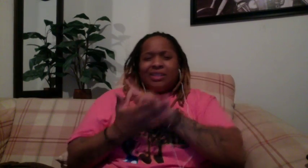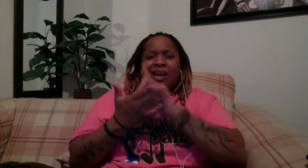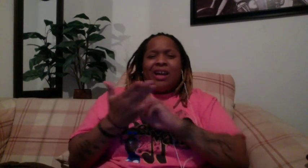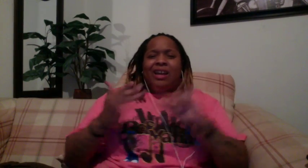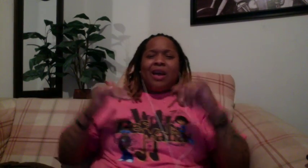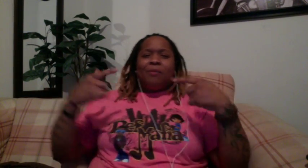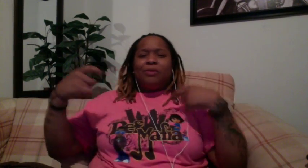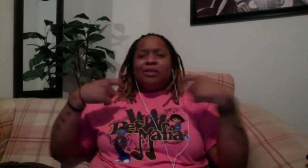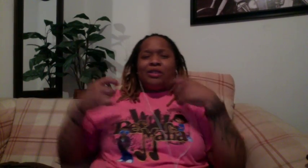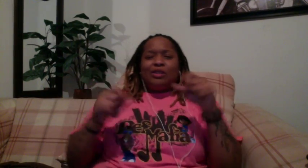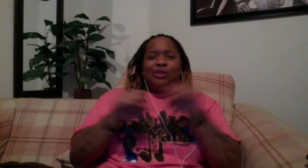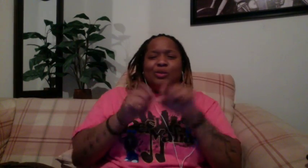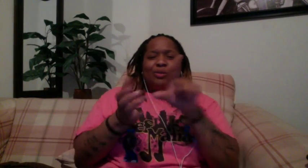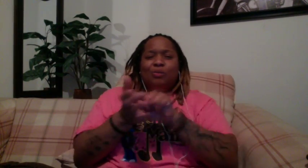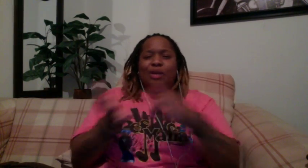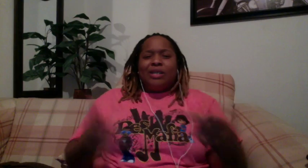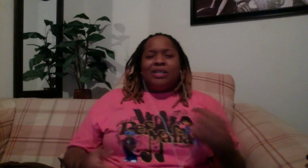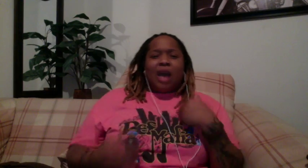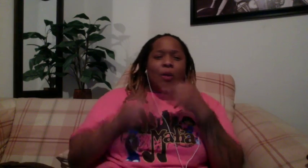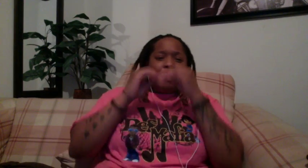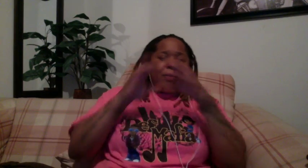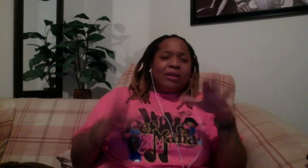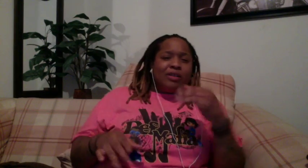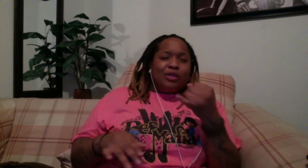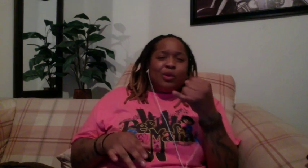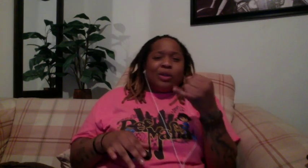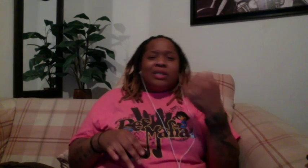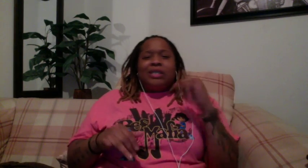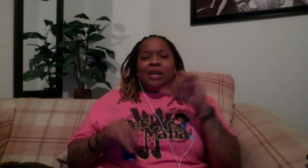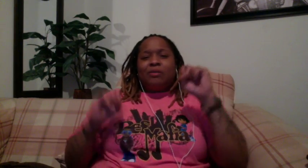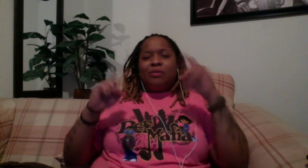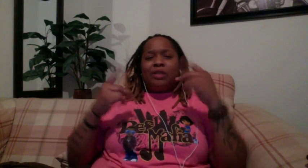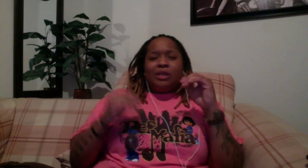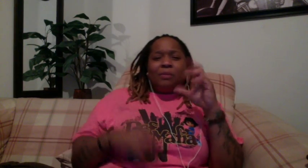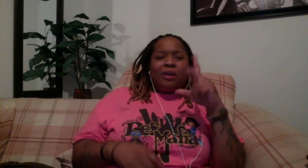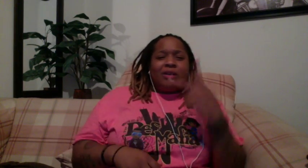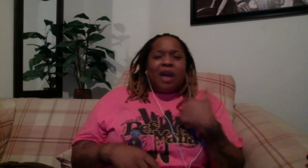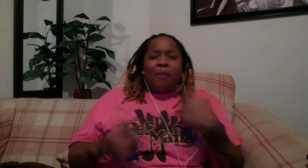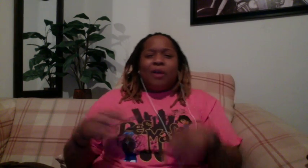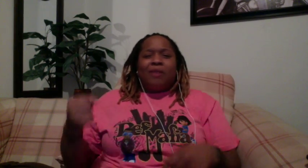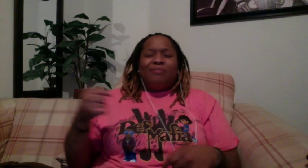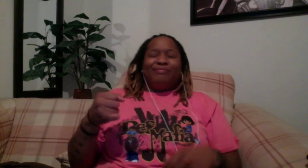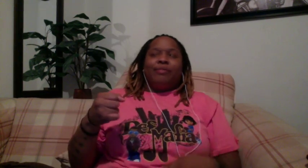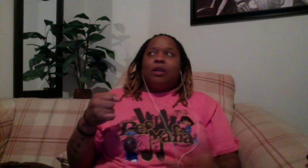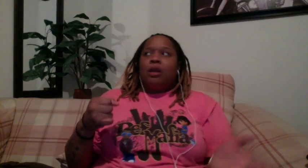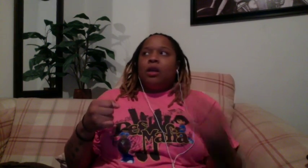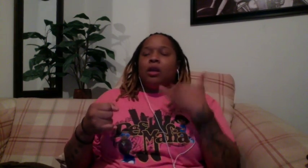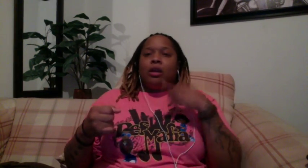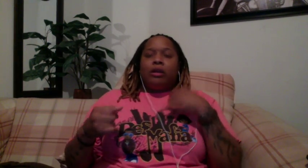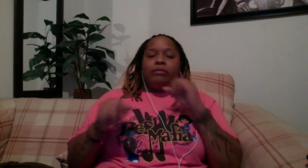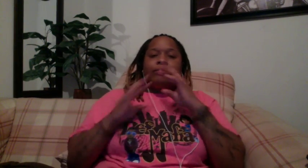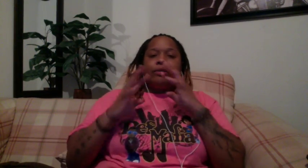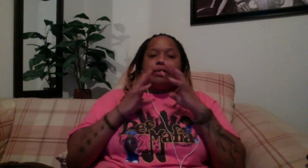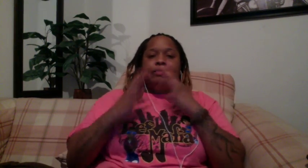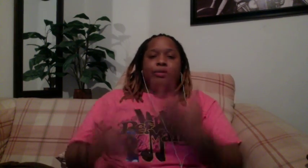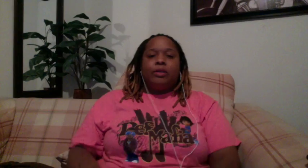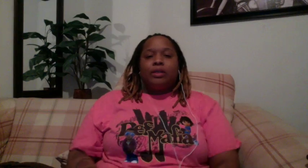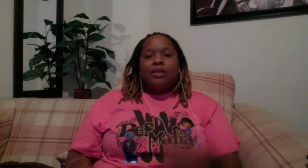was designed By bullet holes and shoe prints When I bless a joint, it's like Spock Came up in the spot and grabbed the beat By the pressure point,